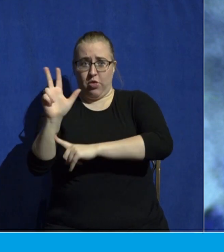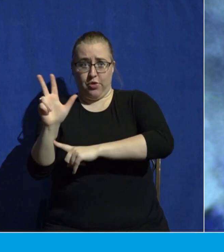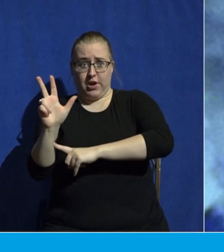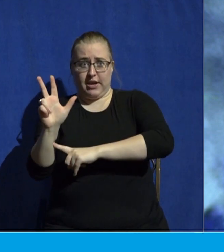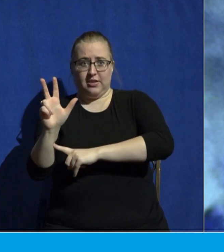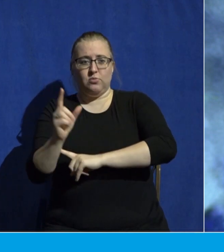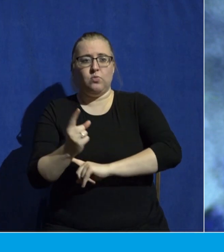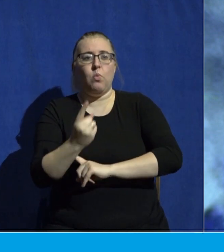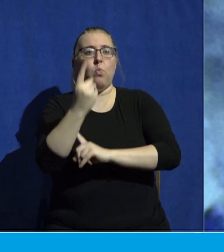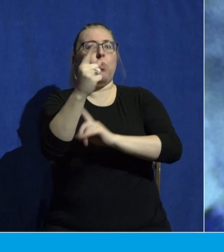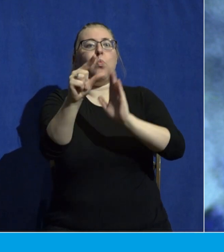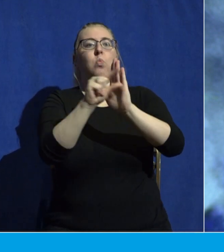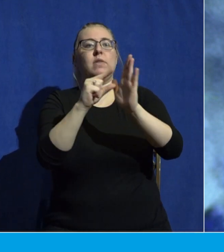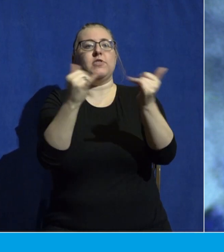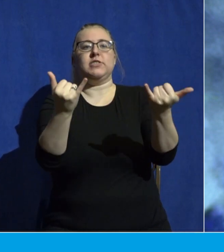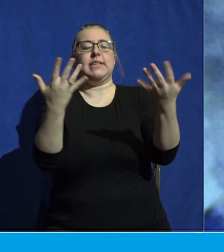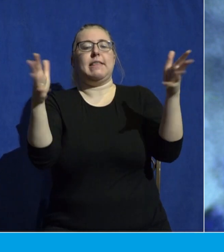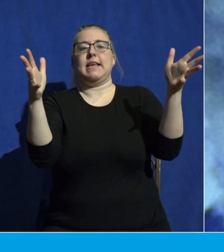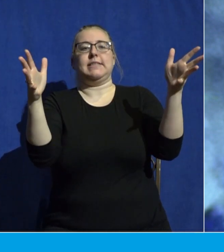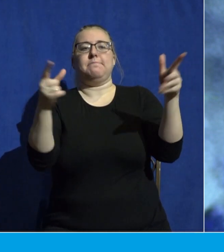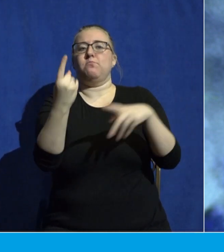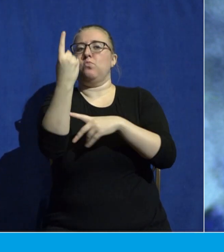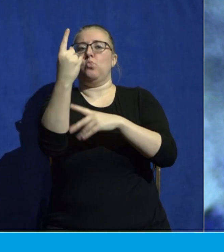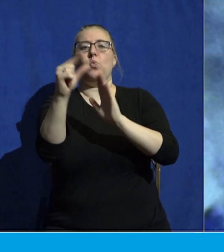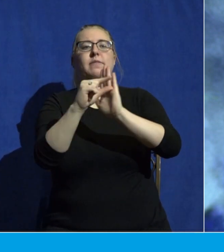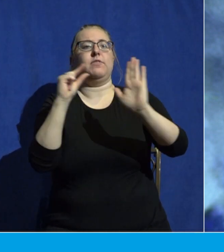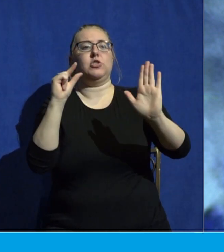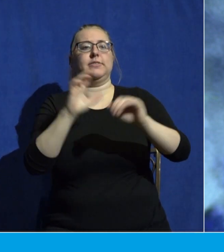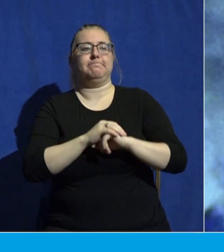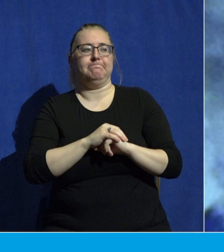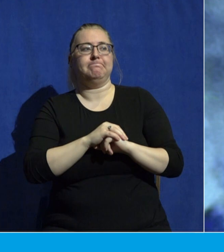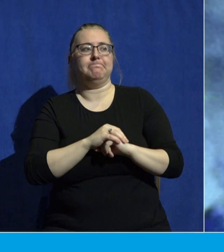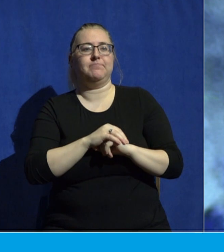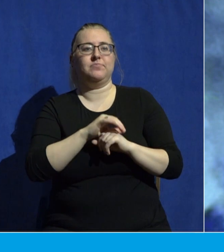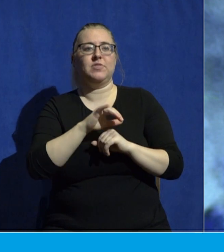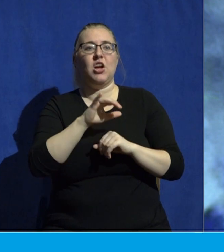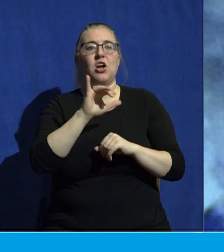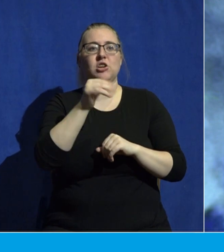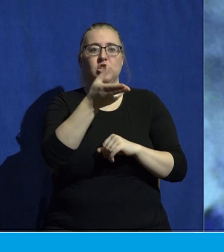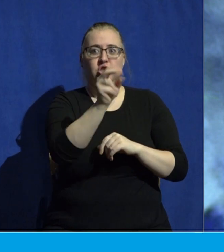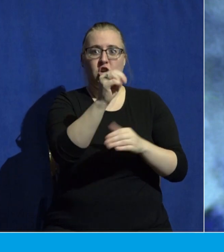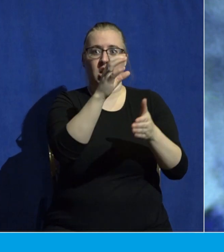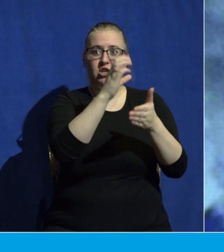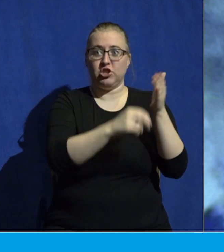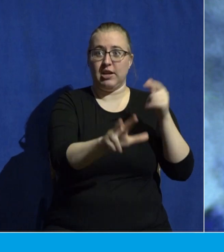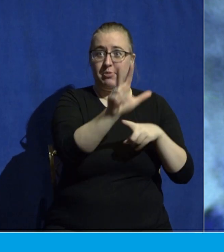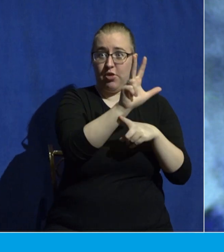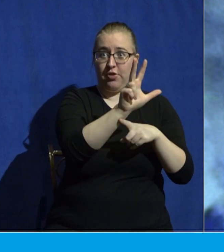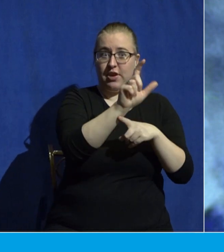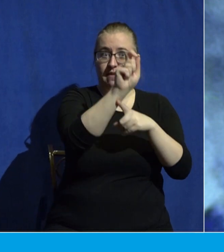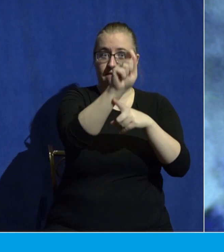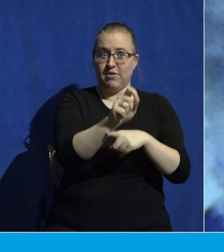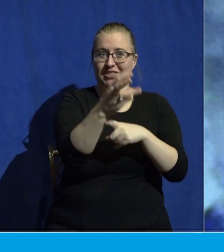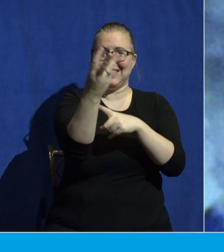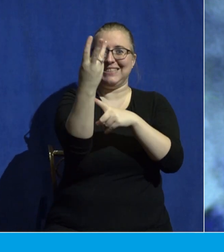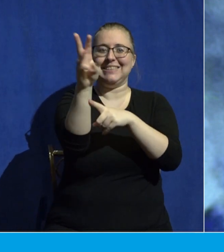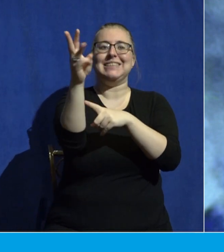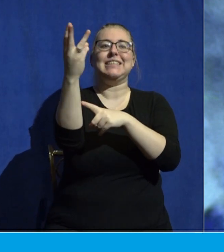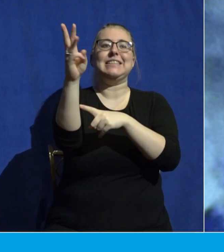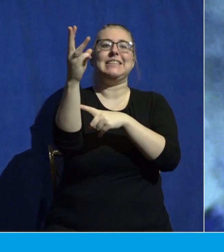verse. Just one verse. John chapter 3, verse 16. Now,